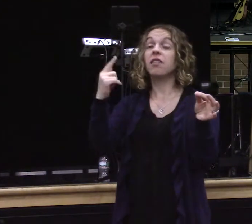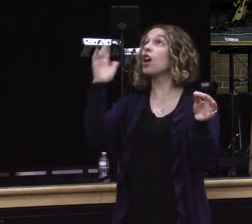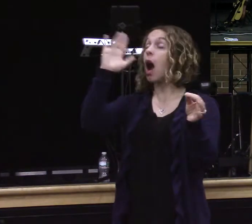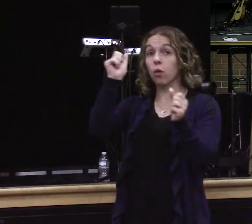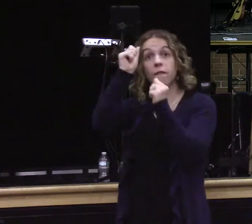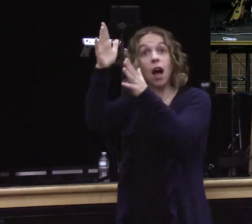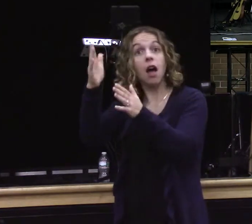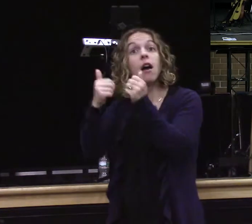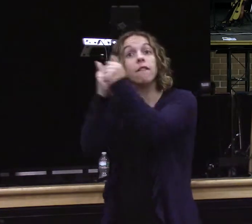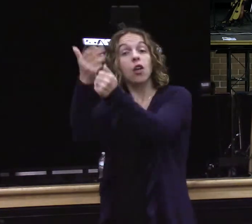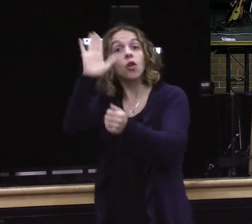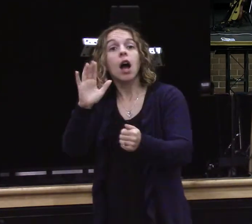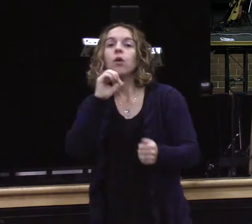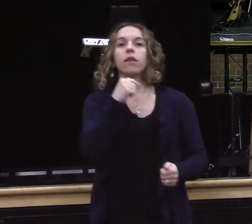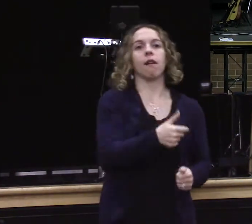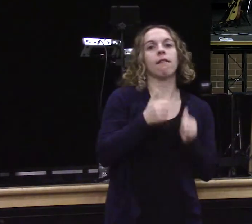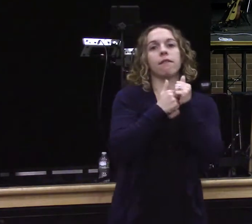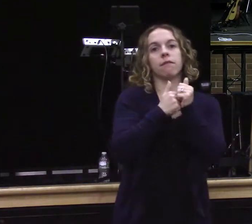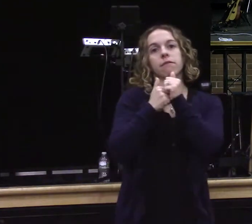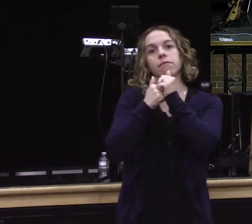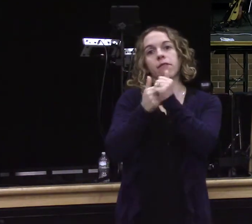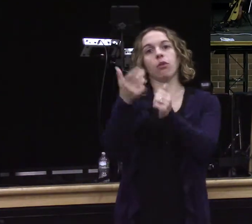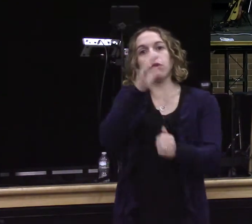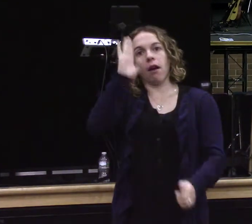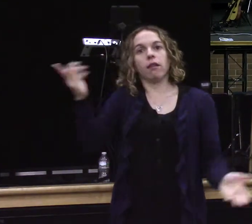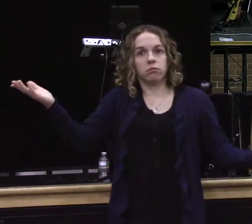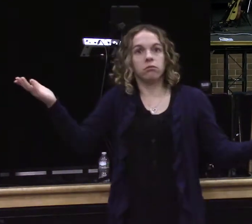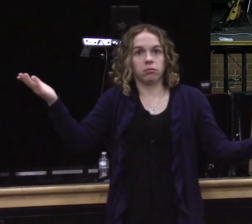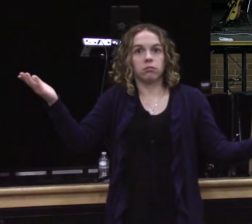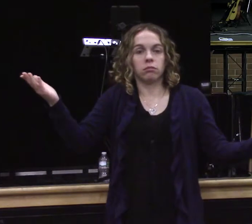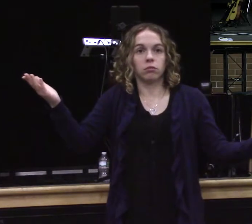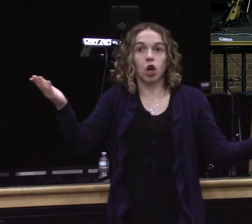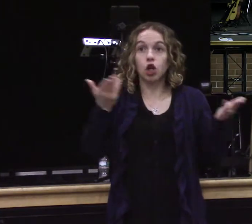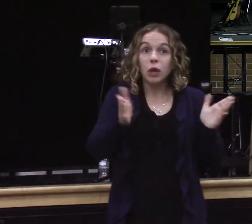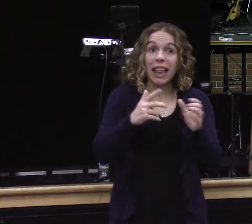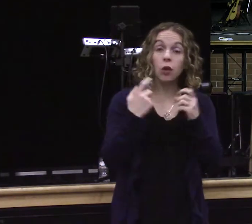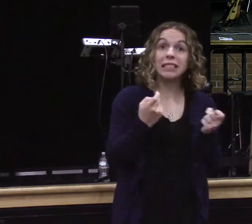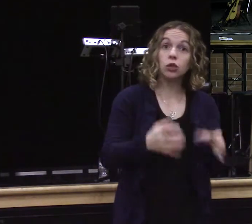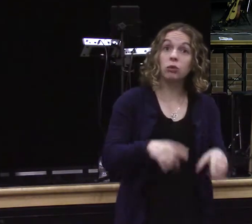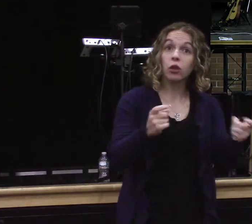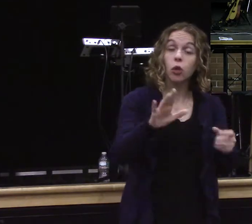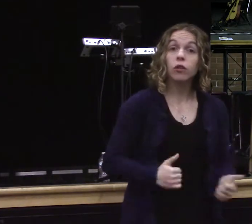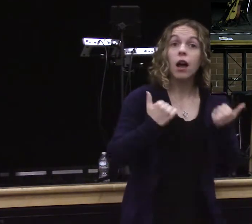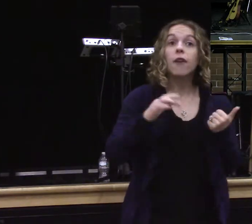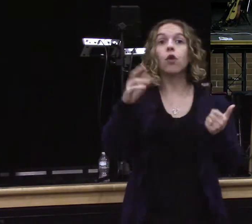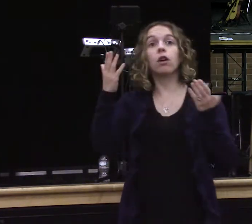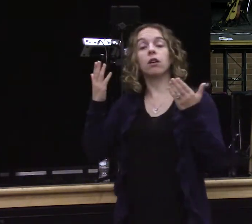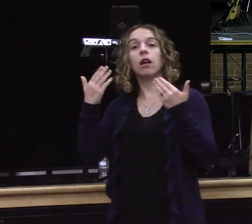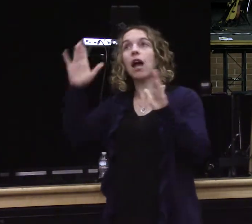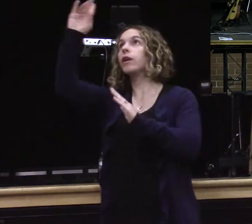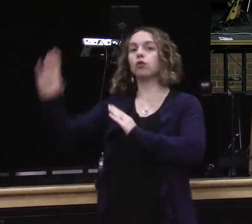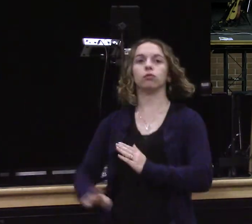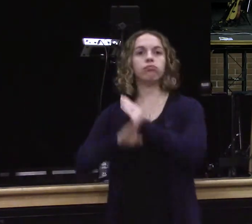of Christ. He paid it all. And he bled. He can't suffer anymore for my sins. And I